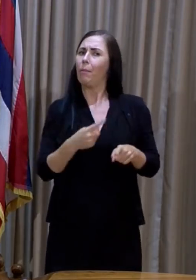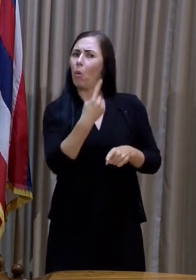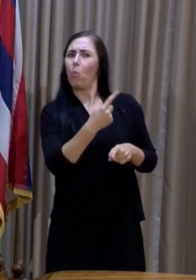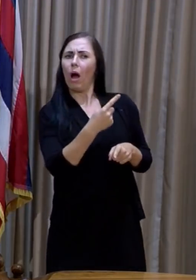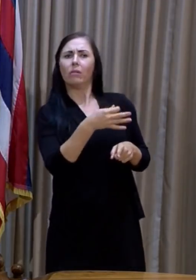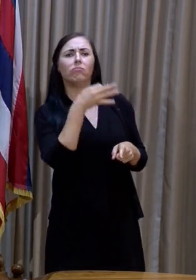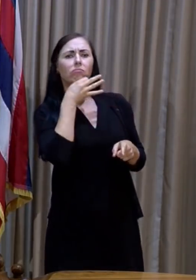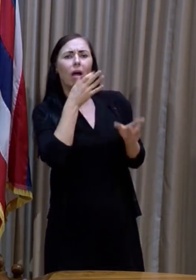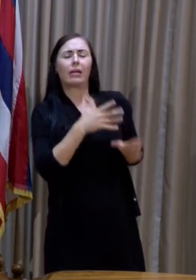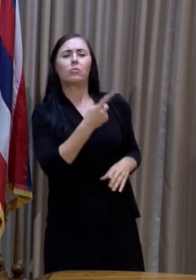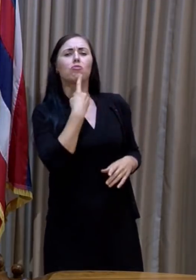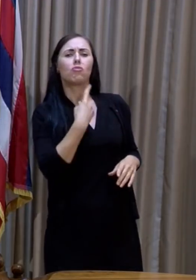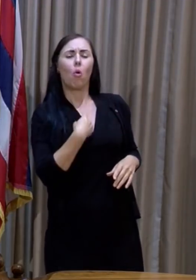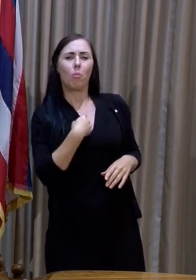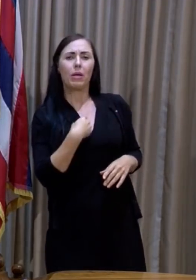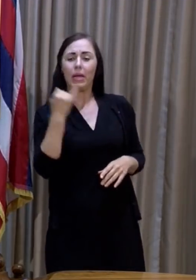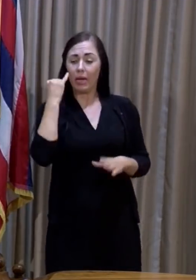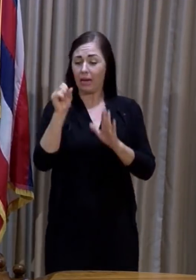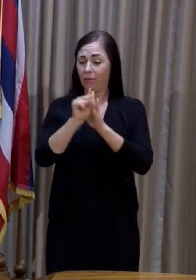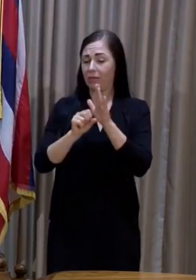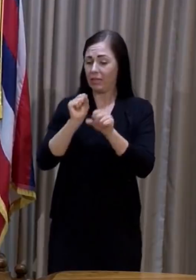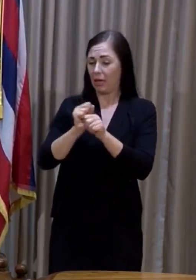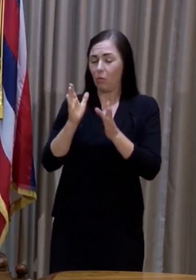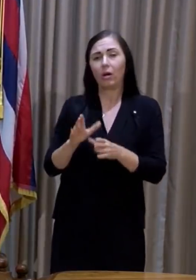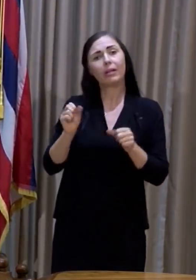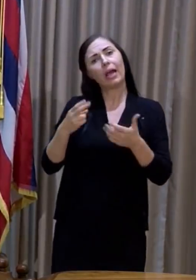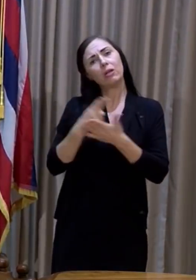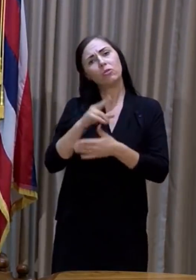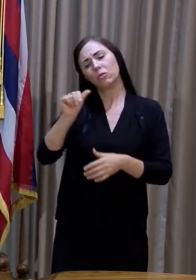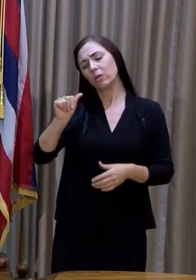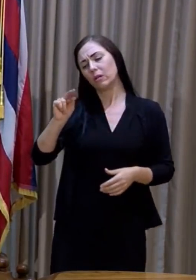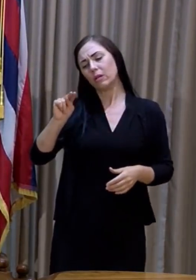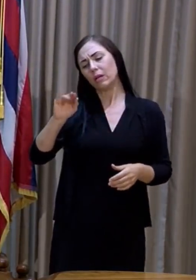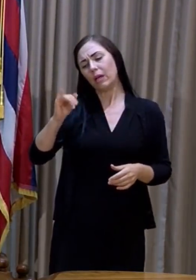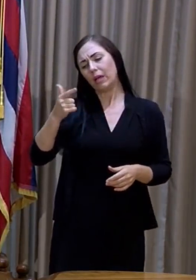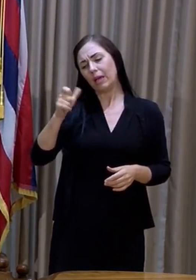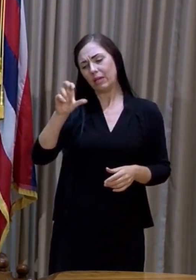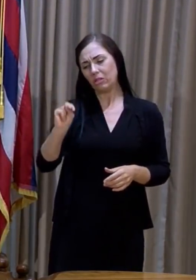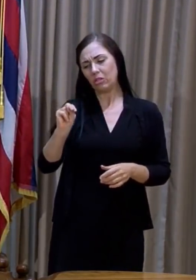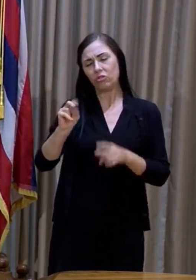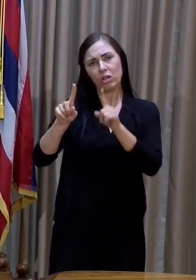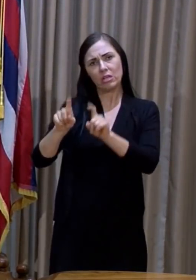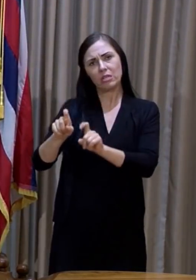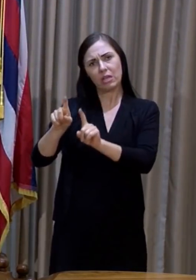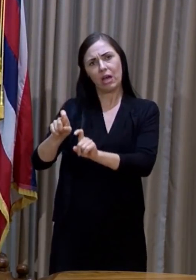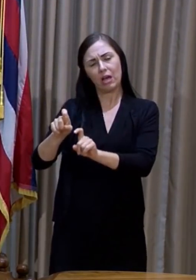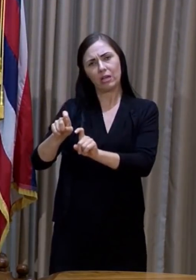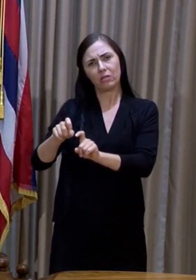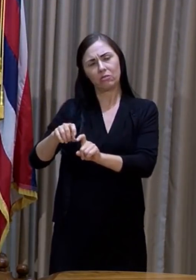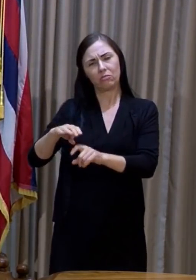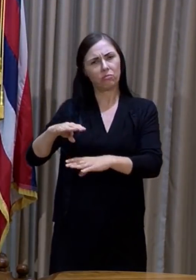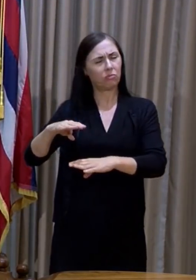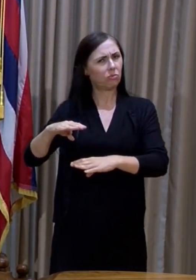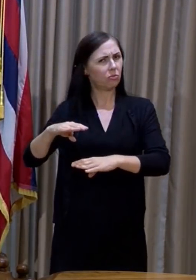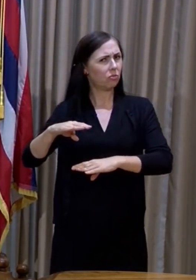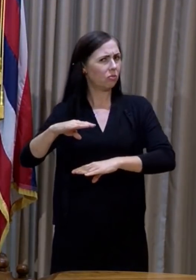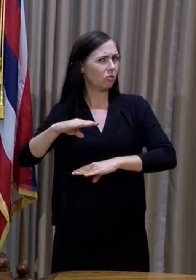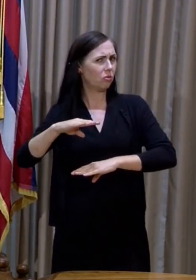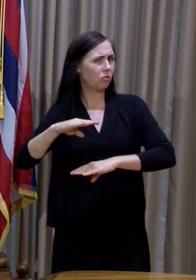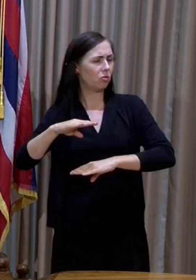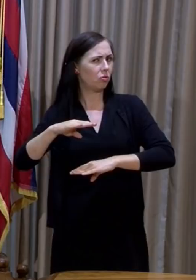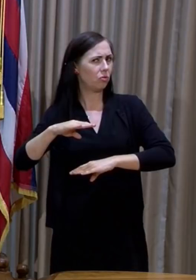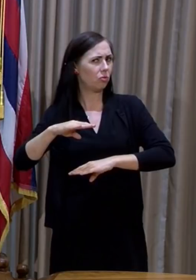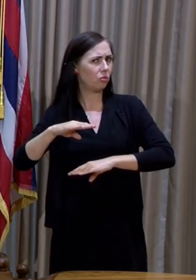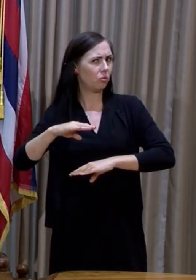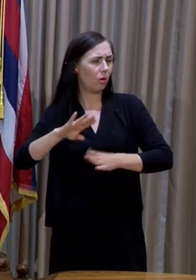today that if state workers are being allowed to use an antigen test to satisfy your requirement that they be exempt